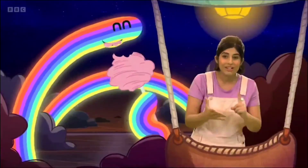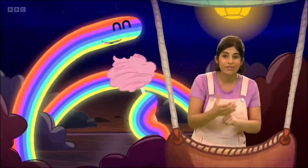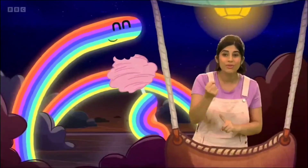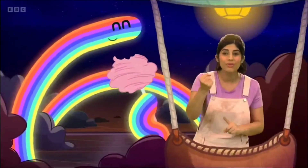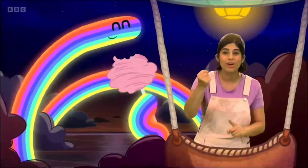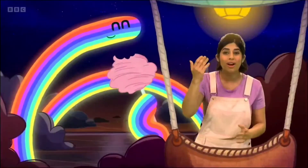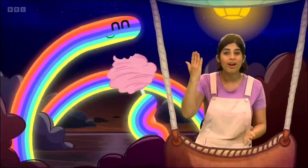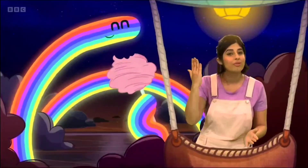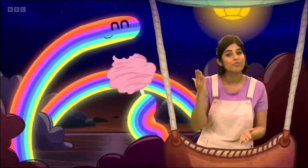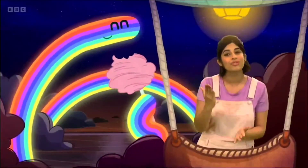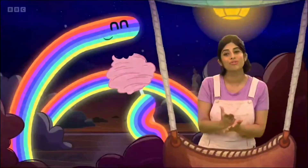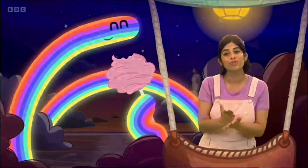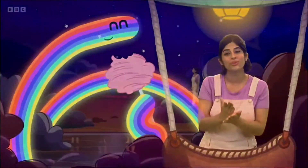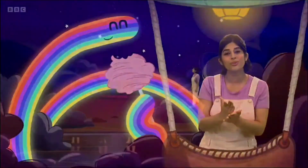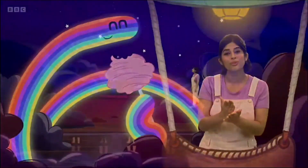do come true